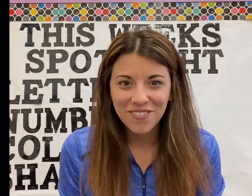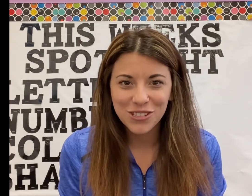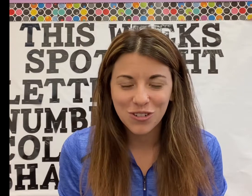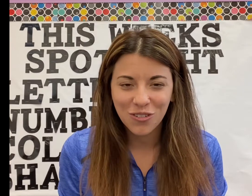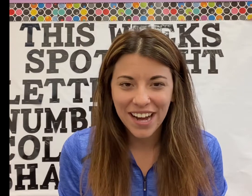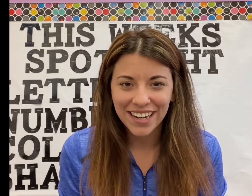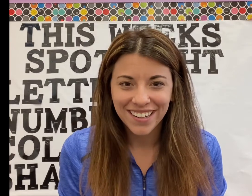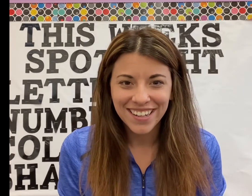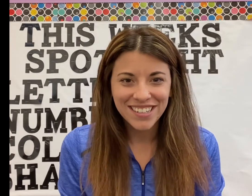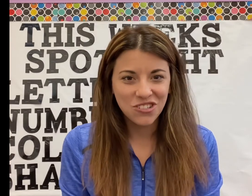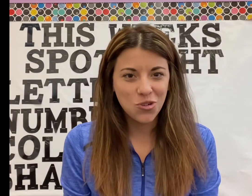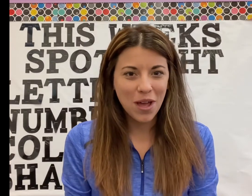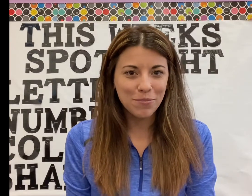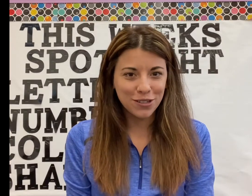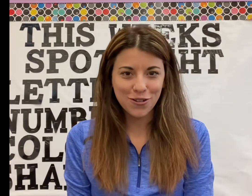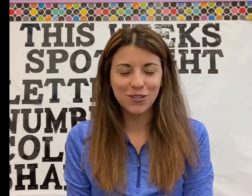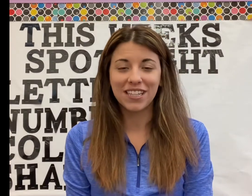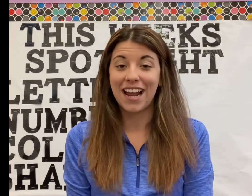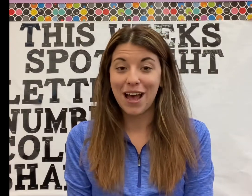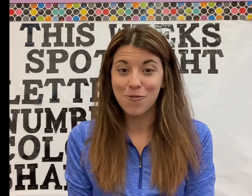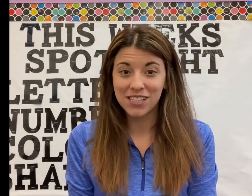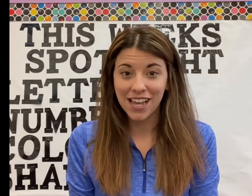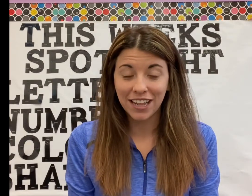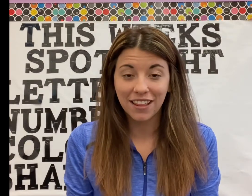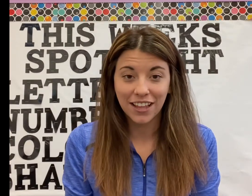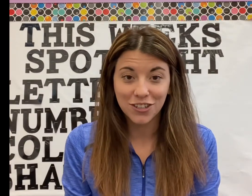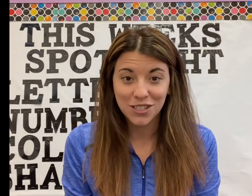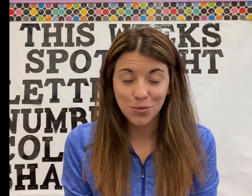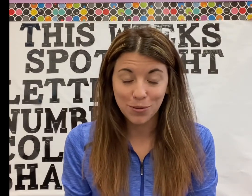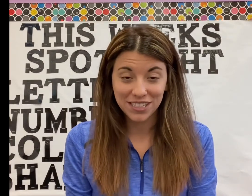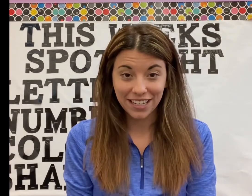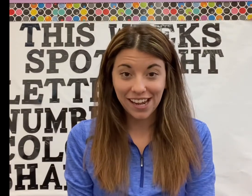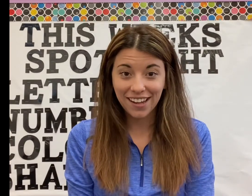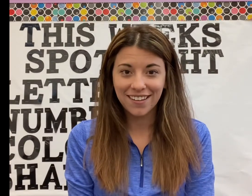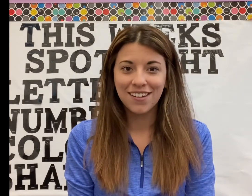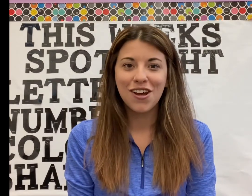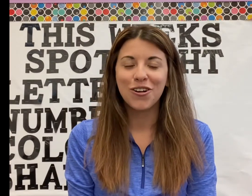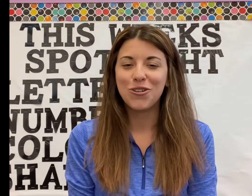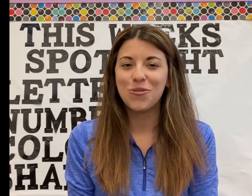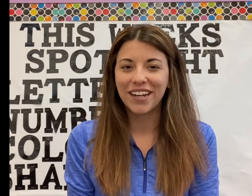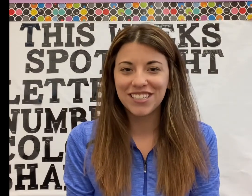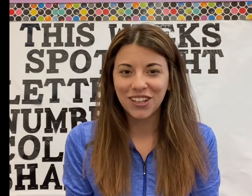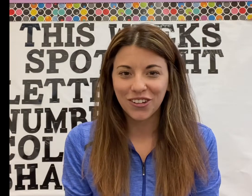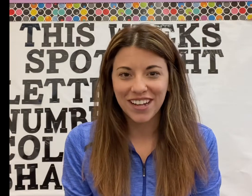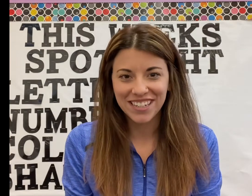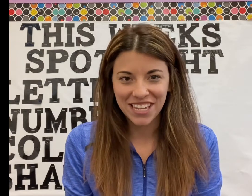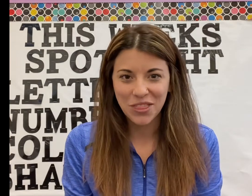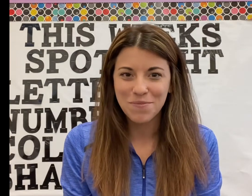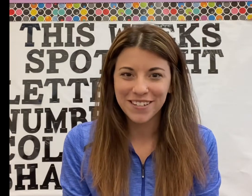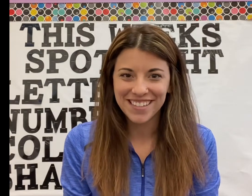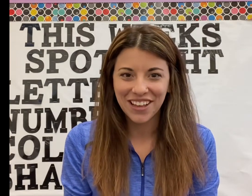was great! Did you happen to notice that I was signing the letters as we were singing? Are you ready to learn how to sign them yourselves?